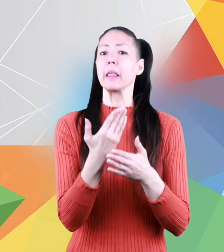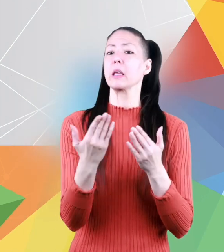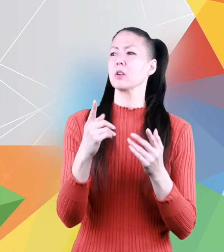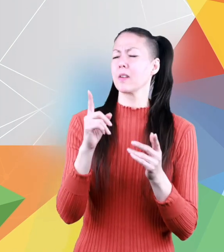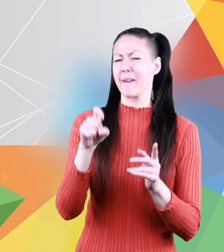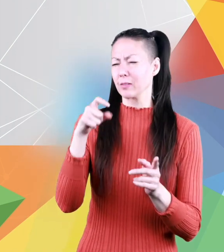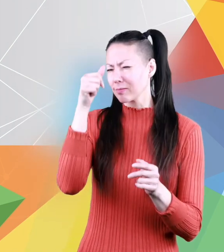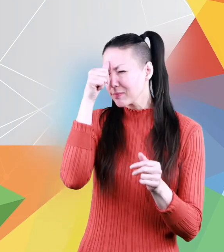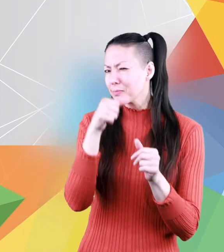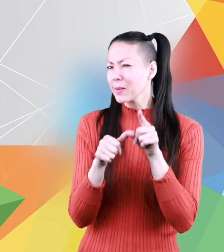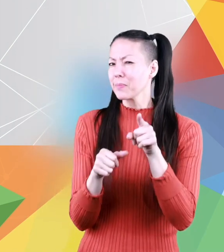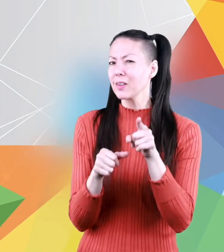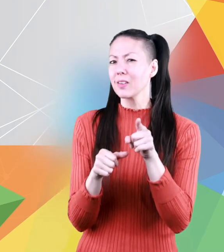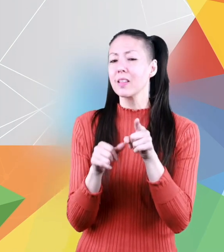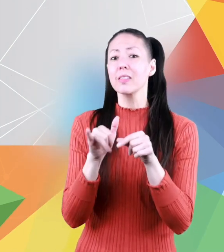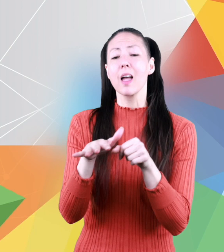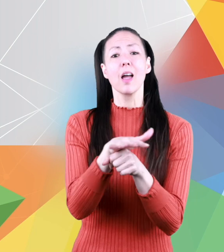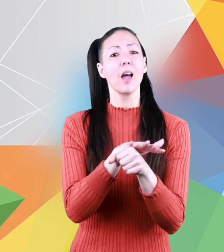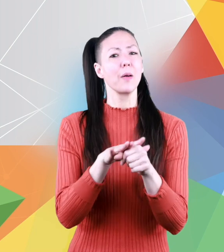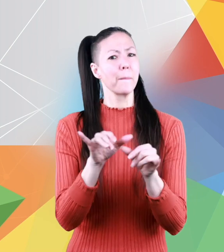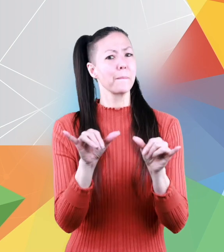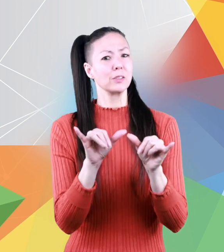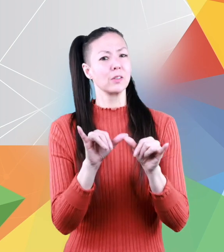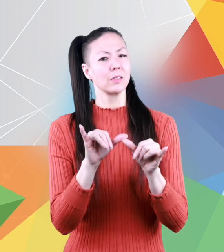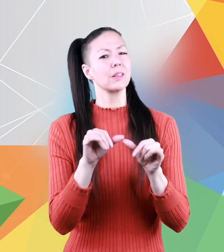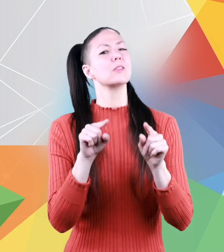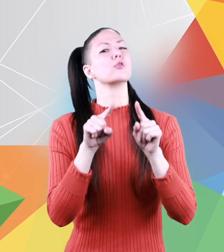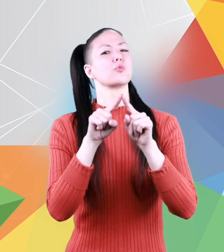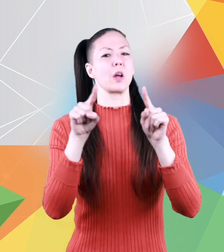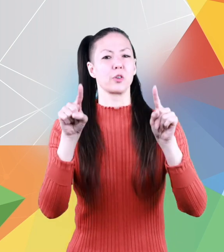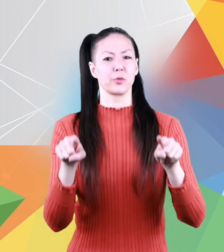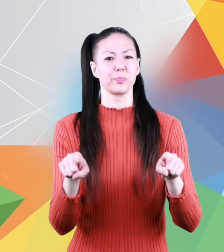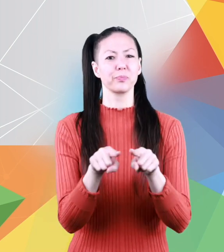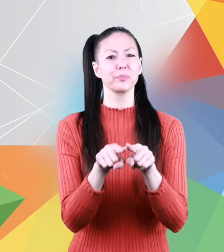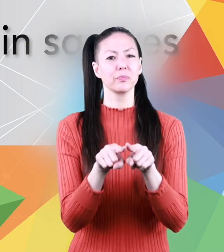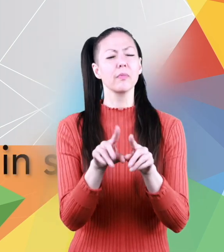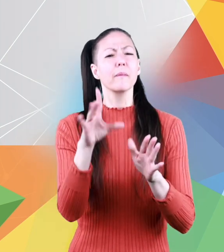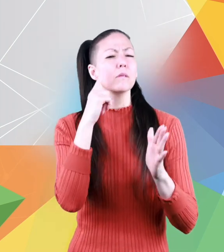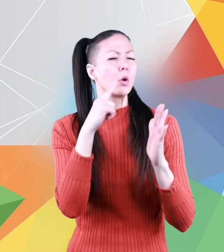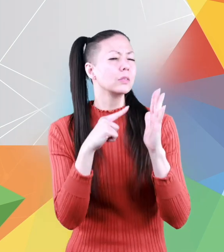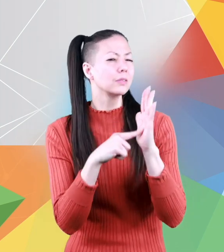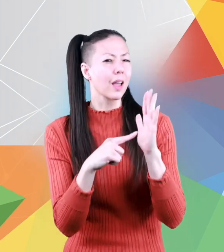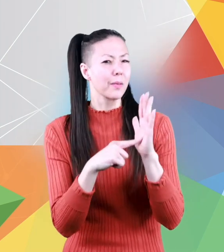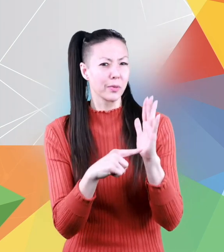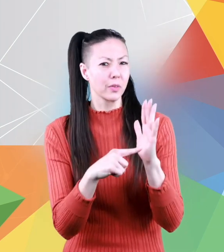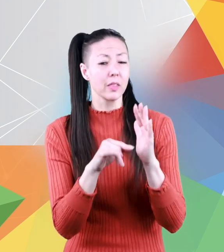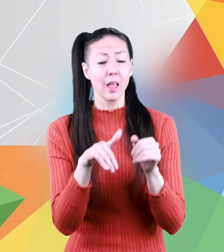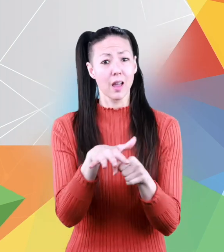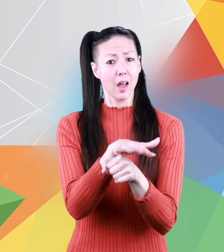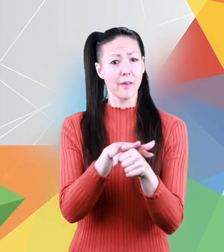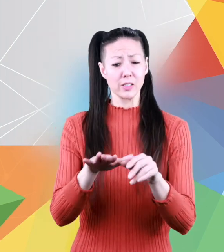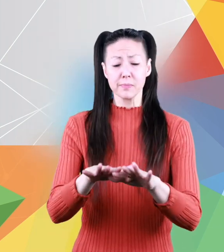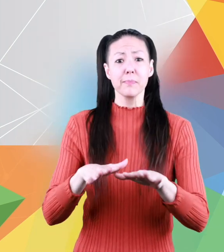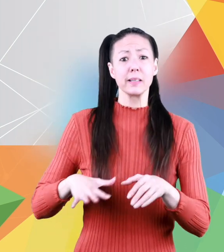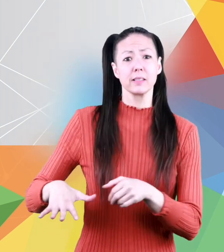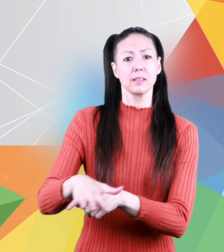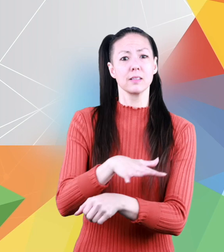to remember is that area is always measured in squares so for example the area of a space